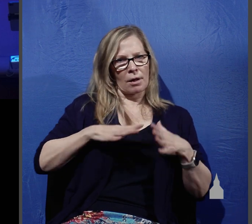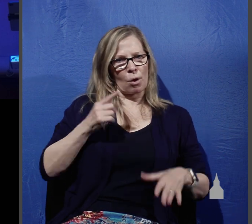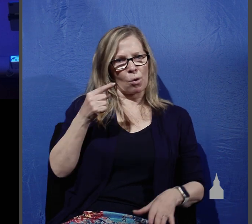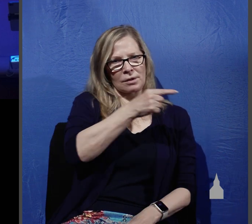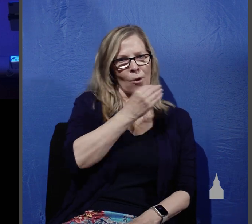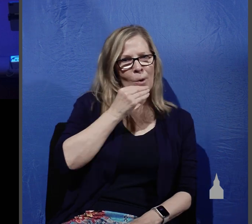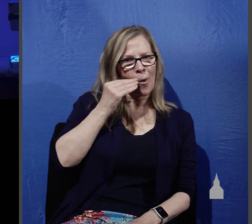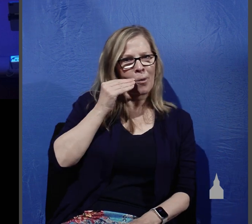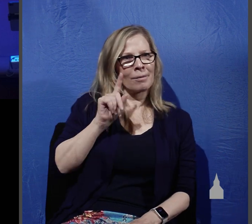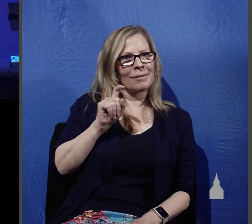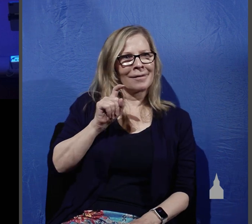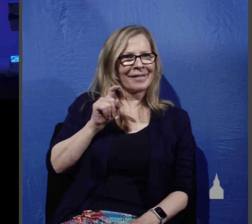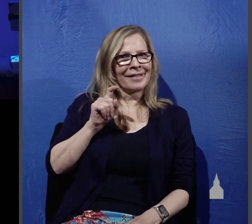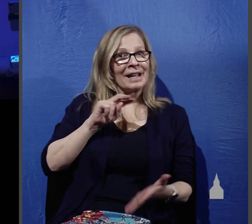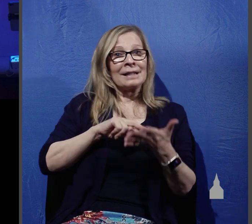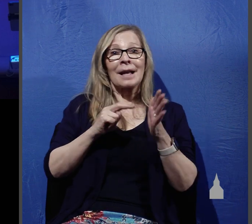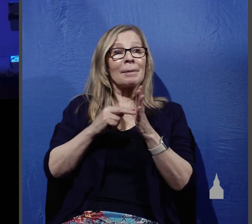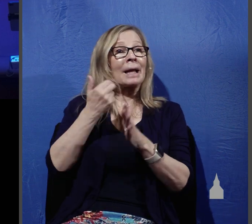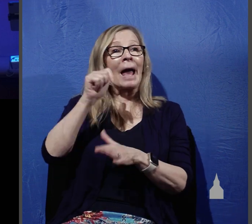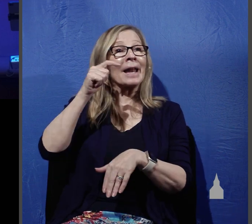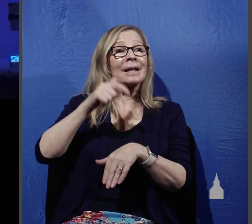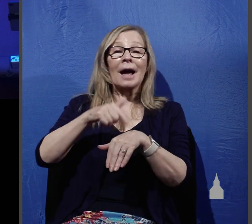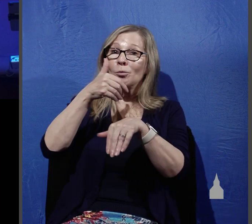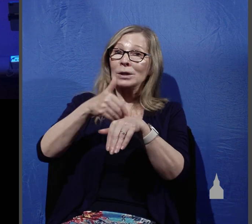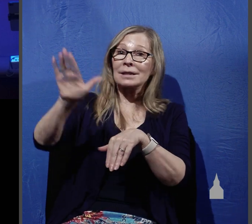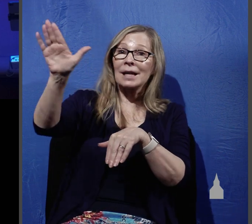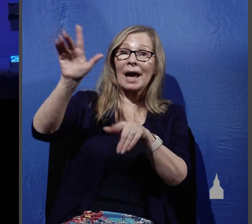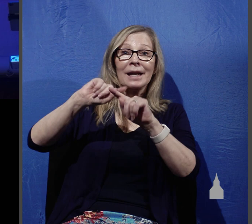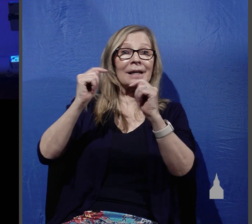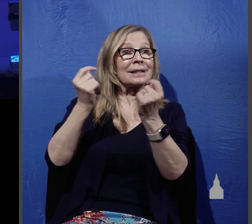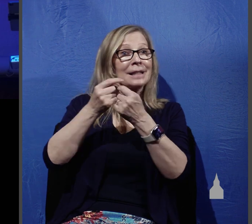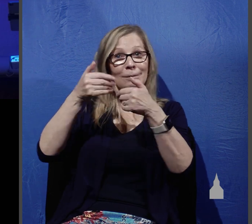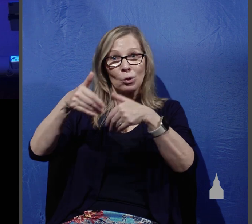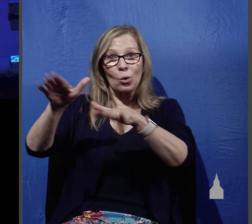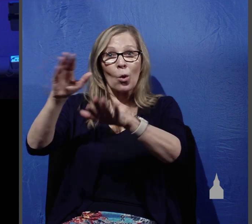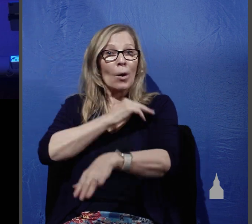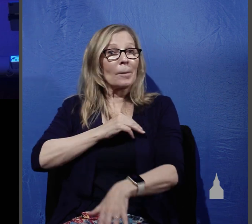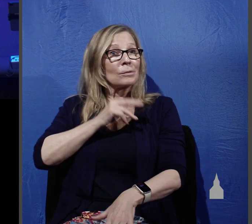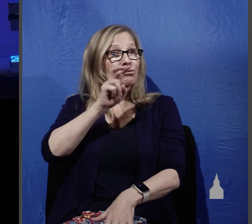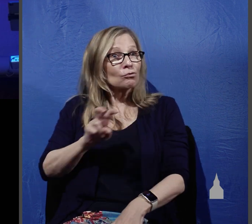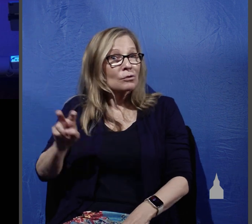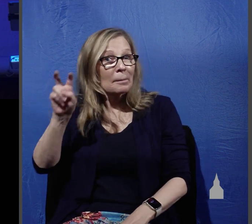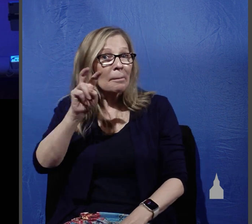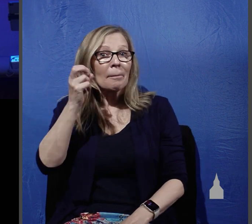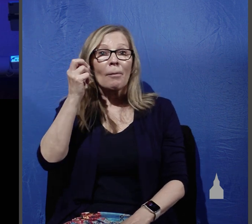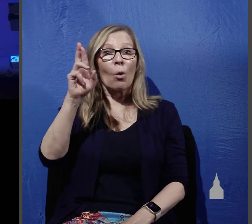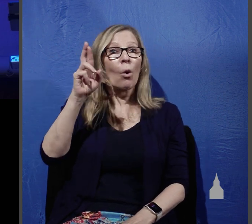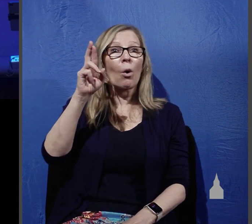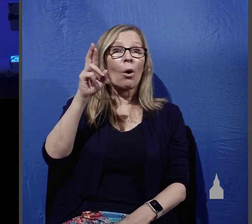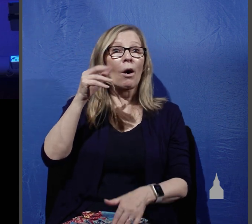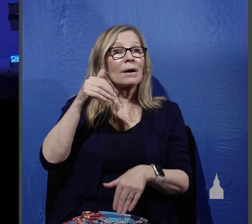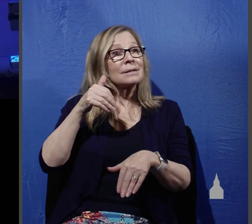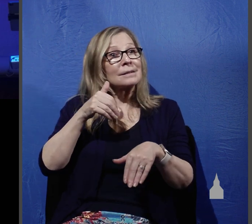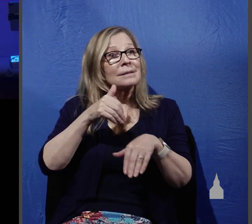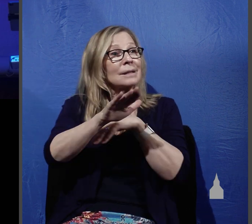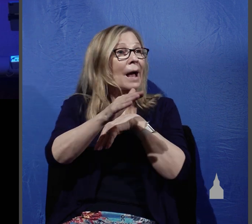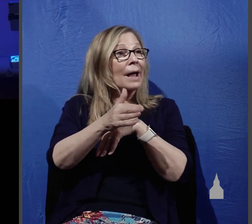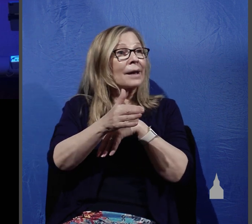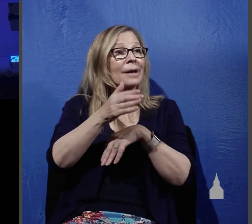does this mean that whenever we send out a team on a missions trip or we send forth a missionary family we tell them to